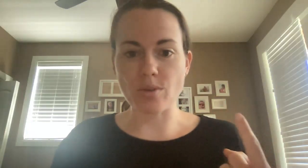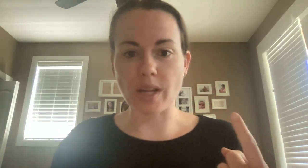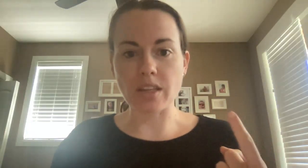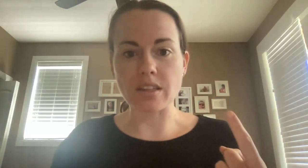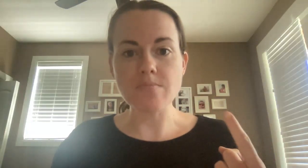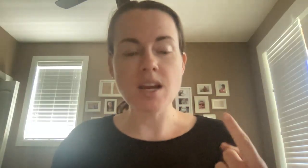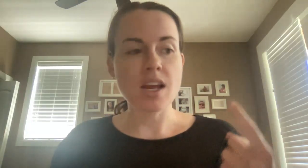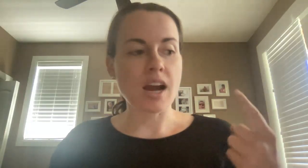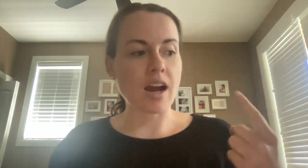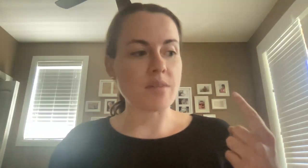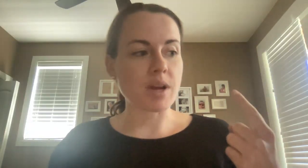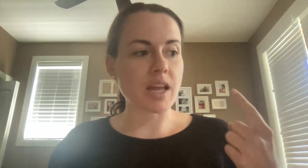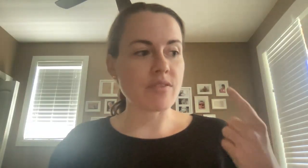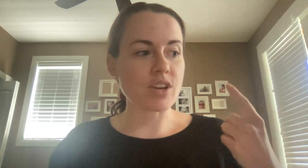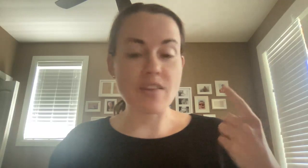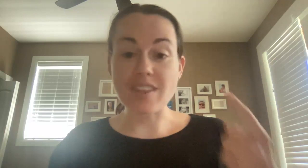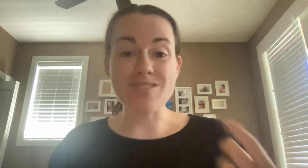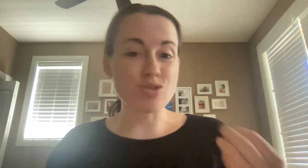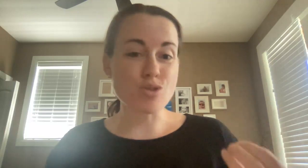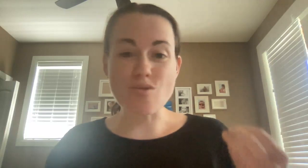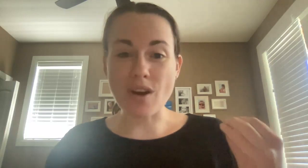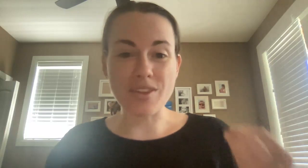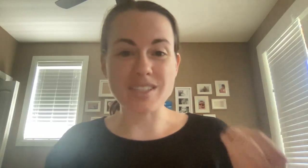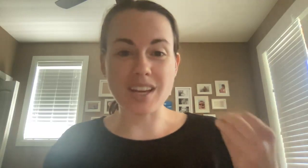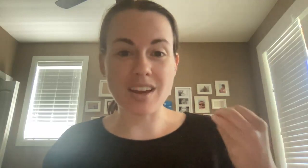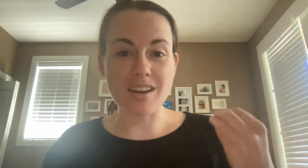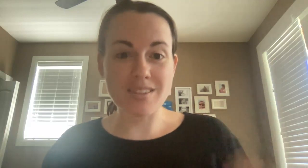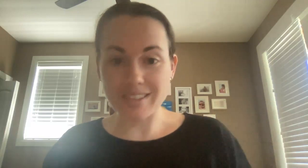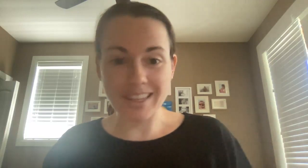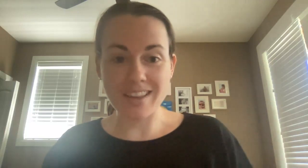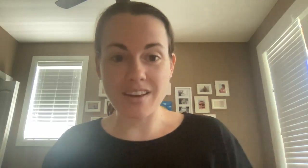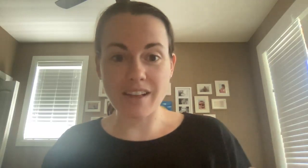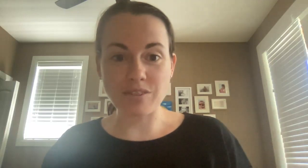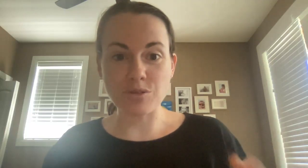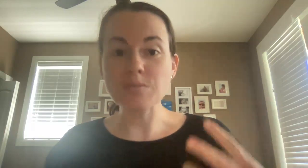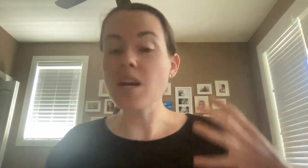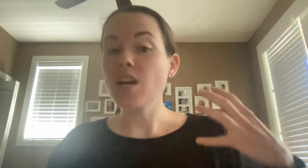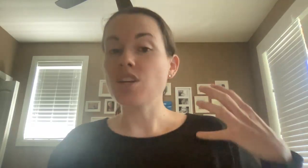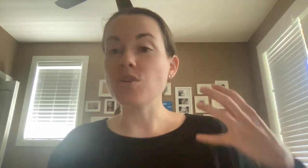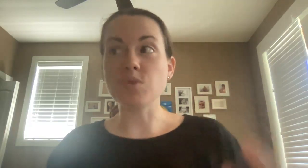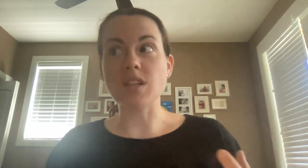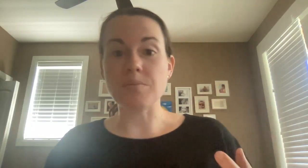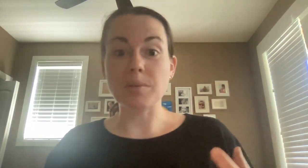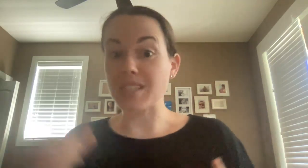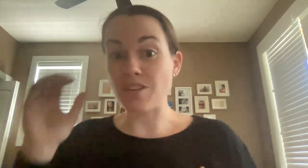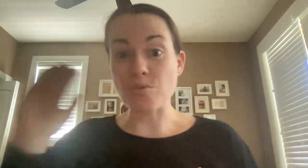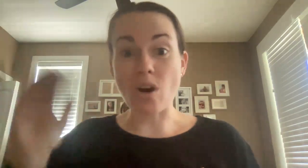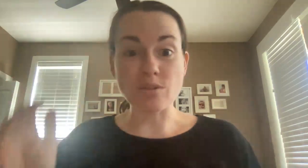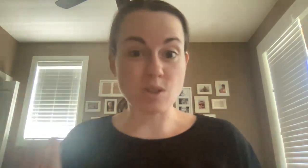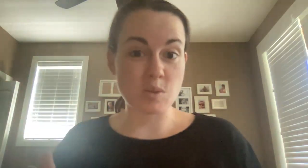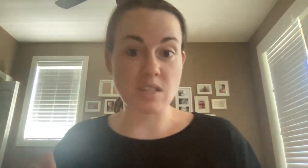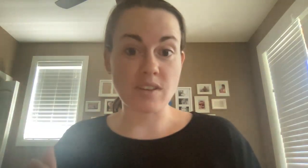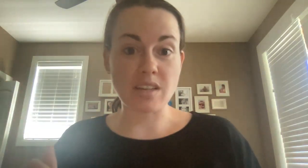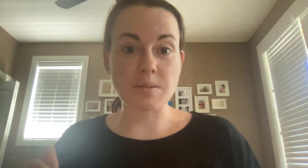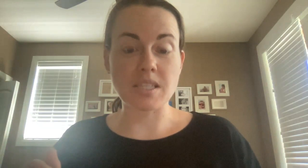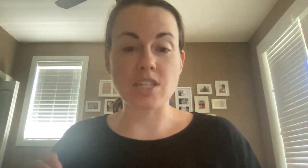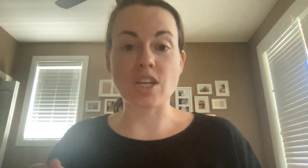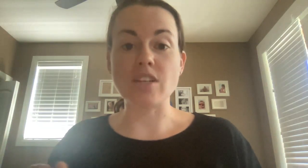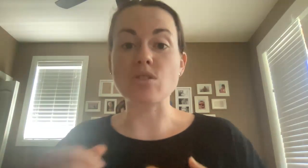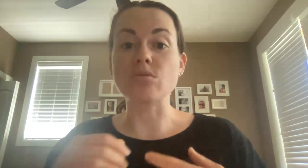curriculum. If you're going to have a true authentic clinking classroom, you will not be able to get through all those specific expectations. So